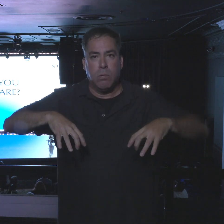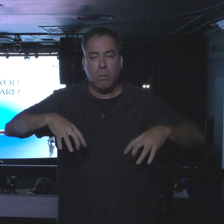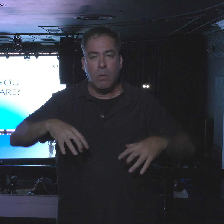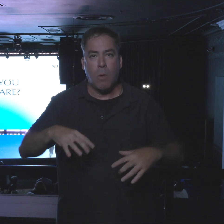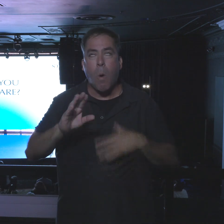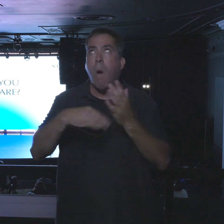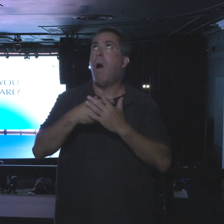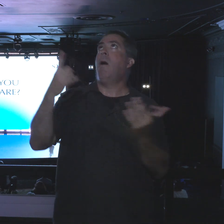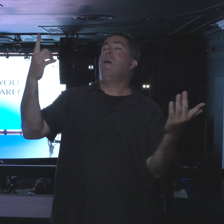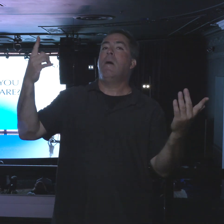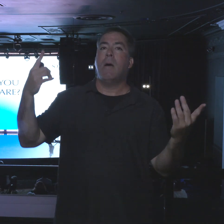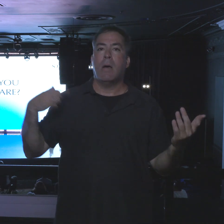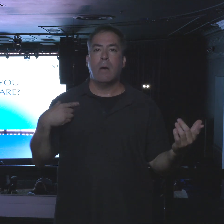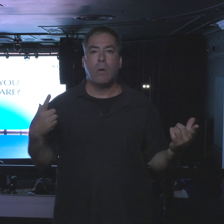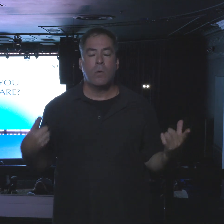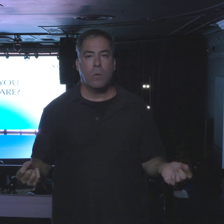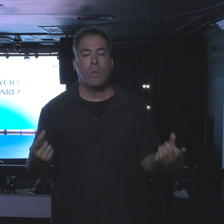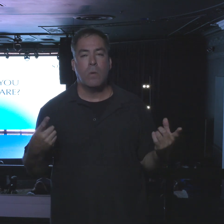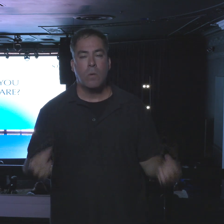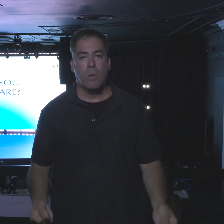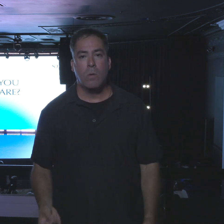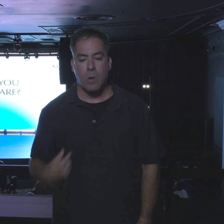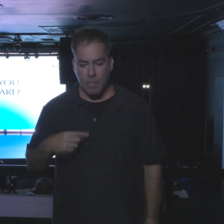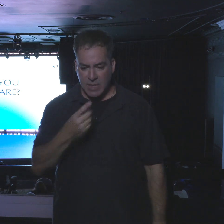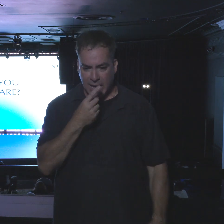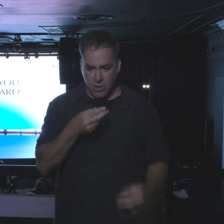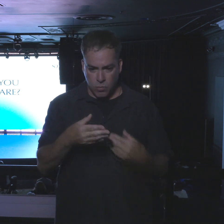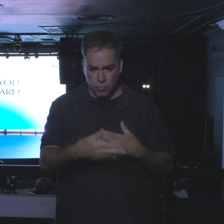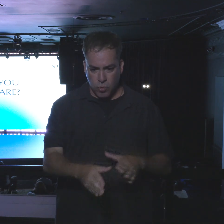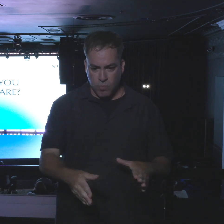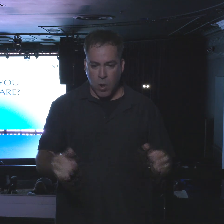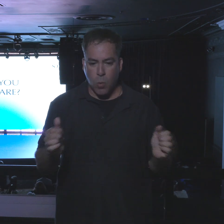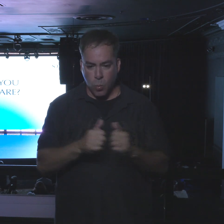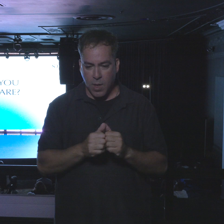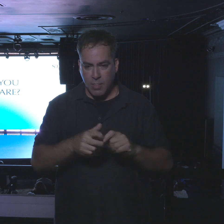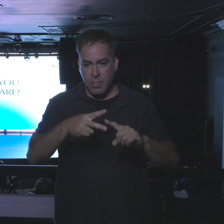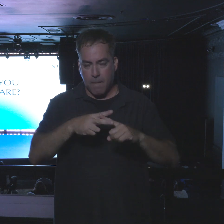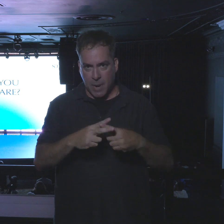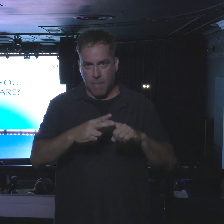So, now, here I am in the dining room with Hans the plumber.